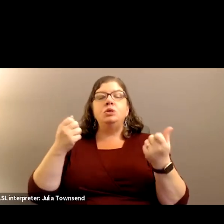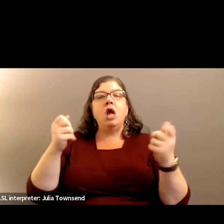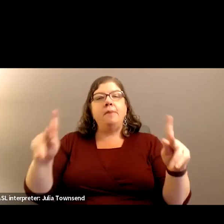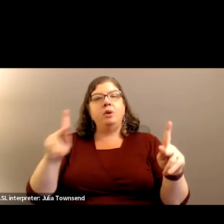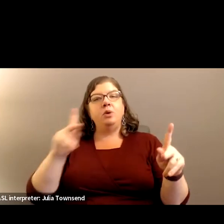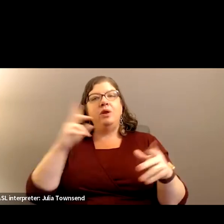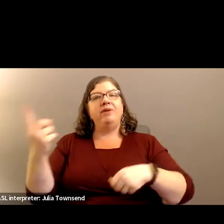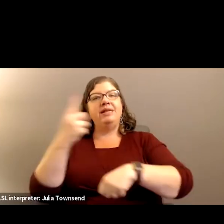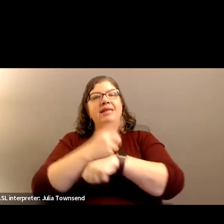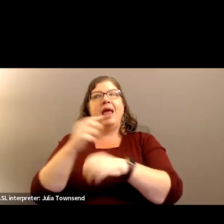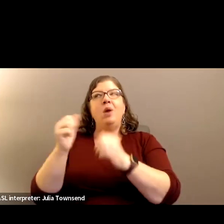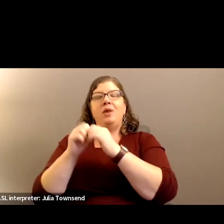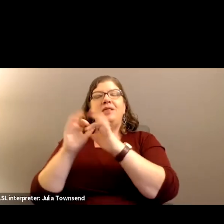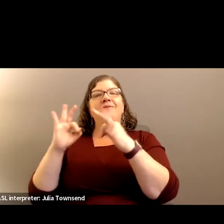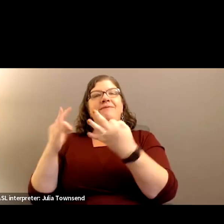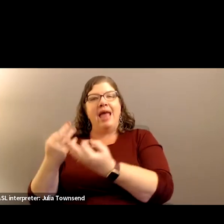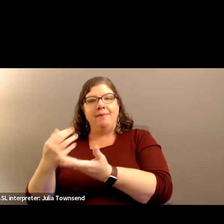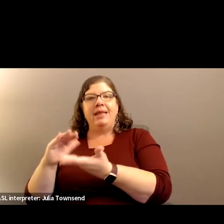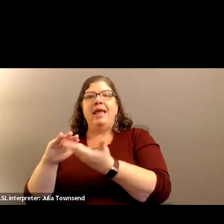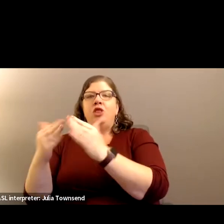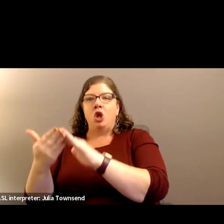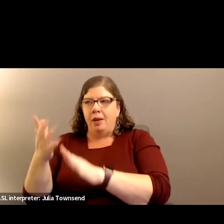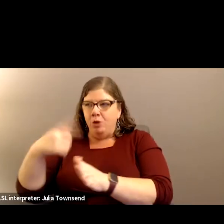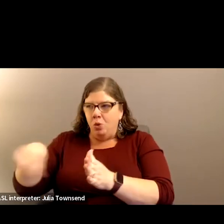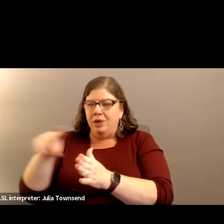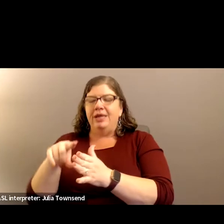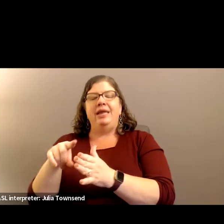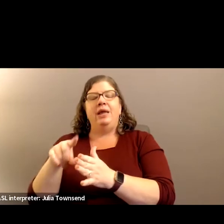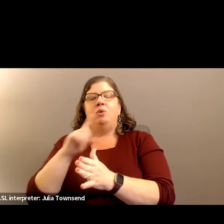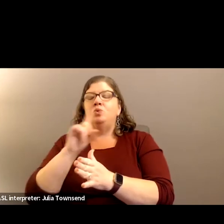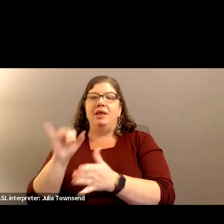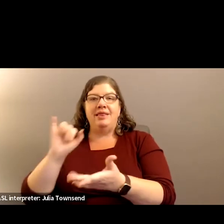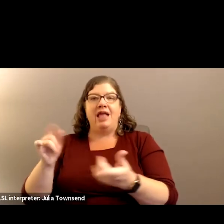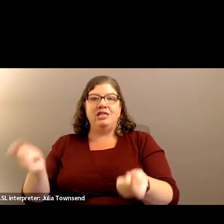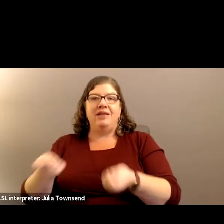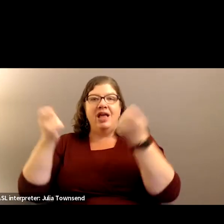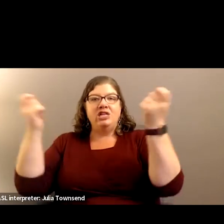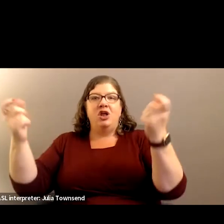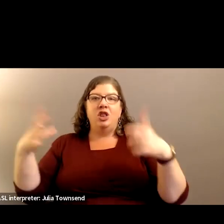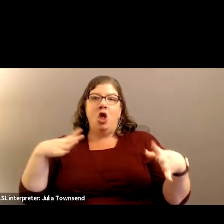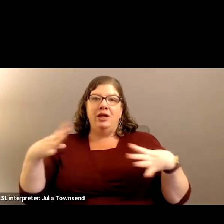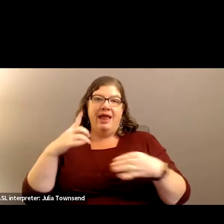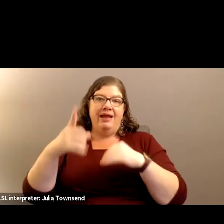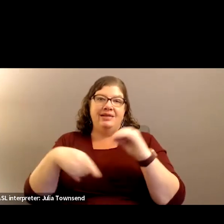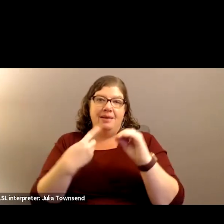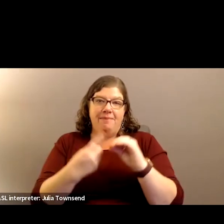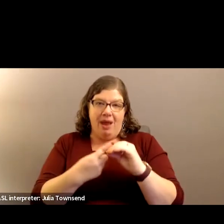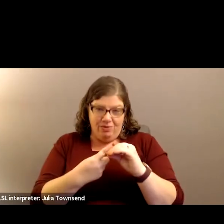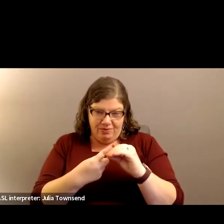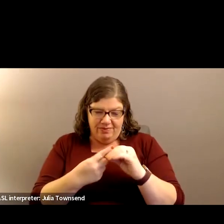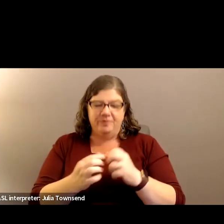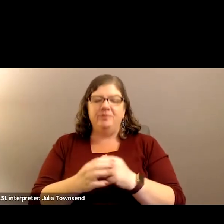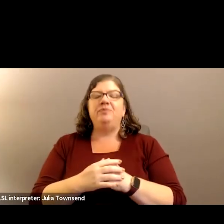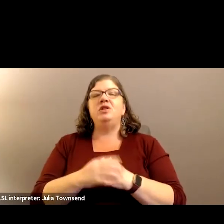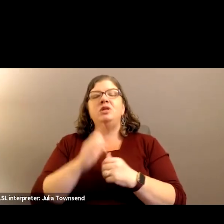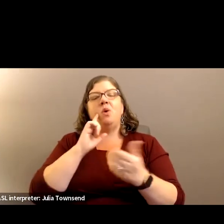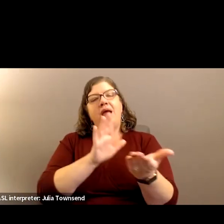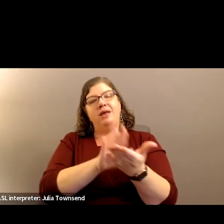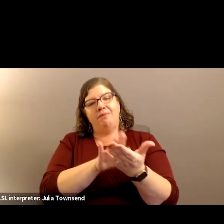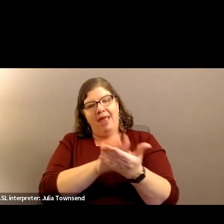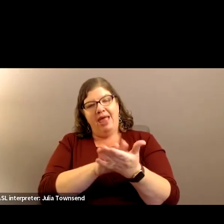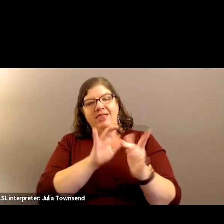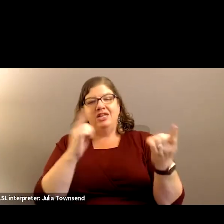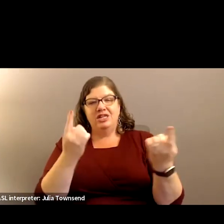for them to spend the day with family and with community, which is really what the festival and holiday is all about. So I commend